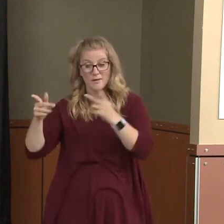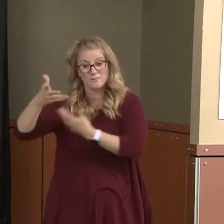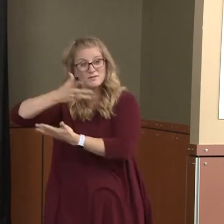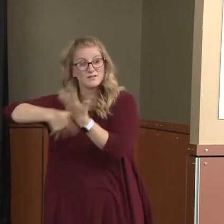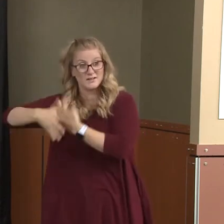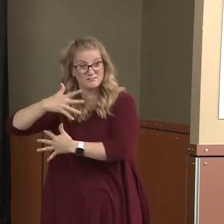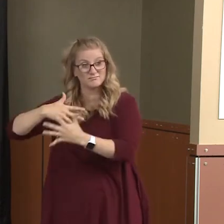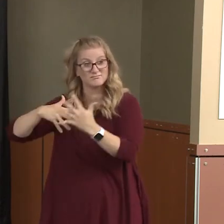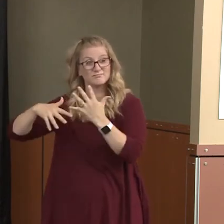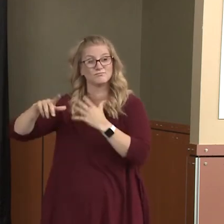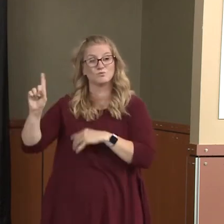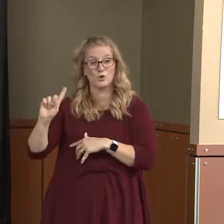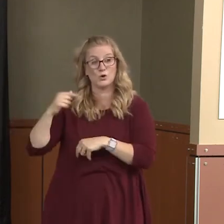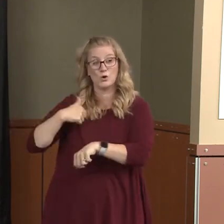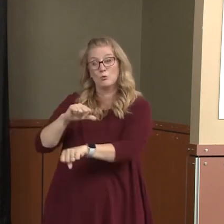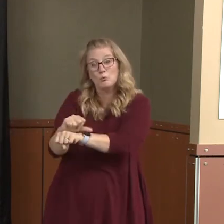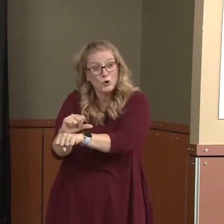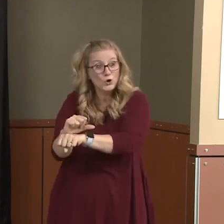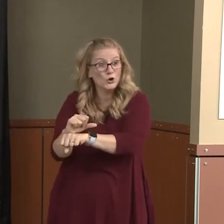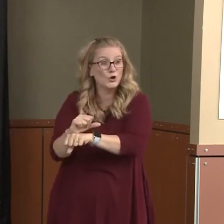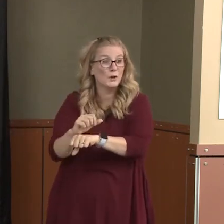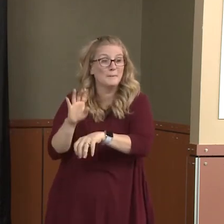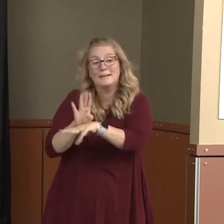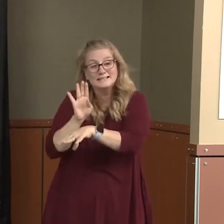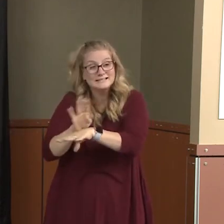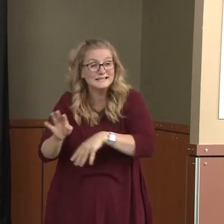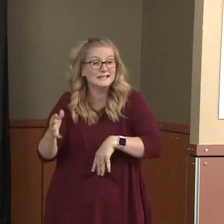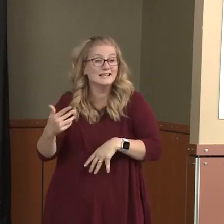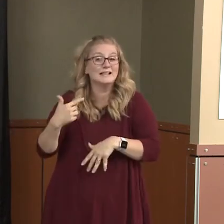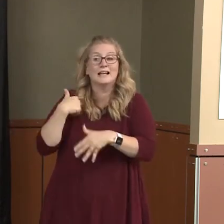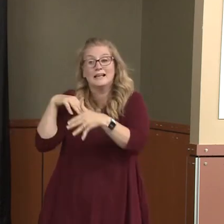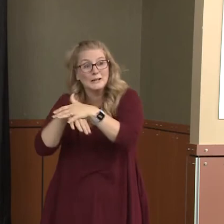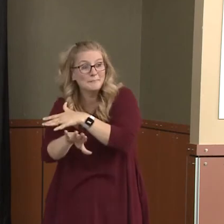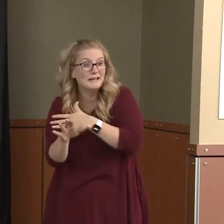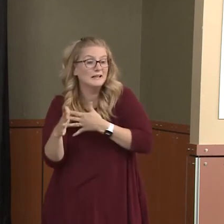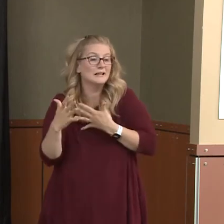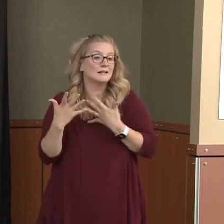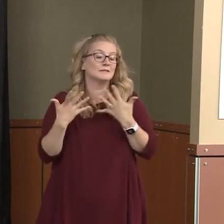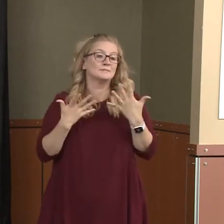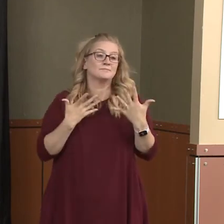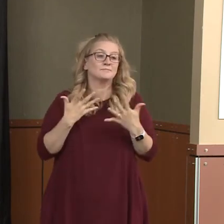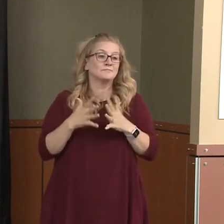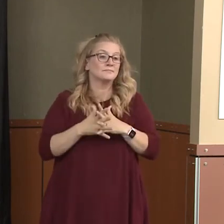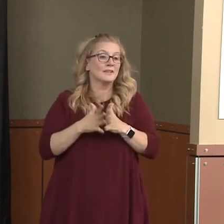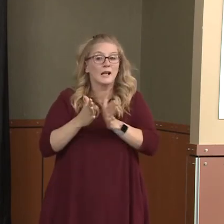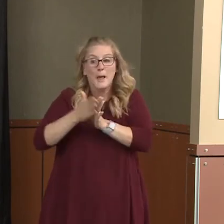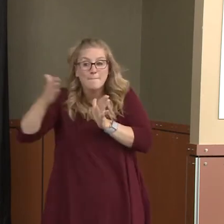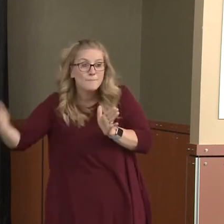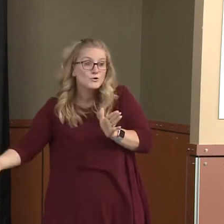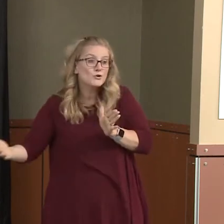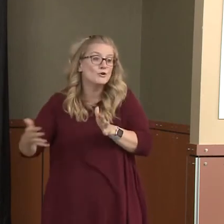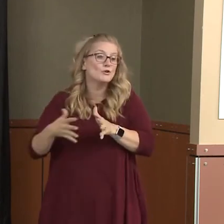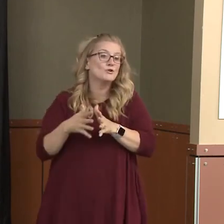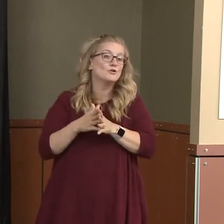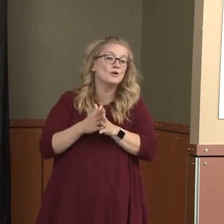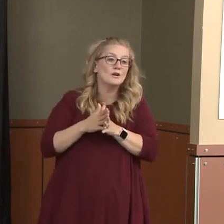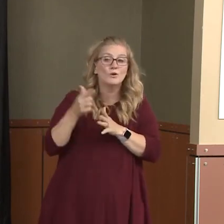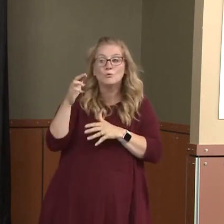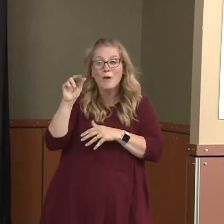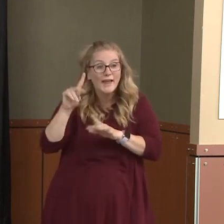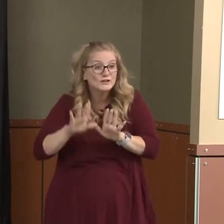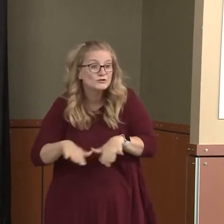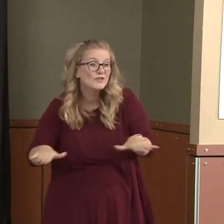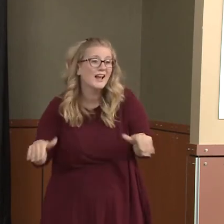in which I want to visit and patronize, my neighbors, my grandkids, everyone.